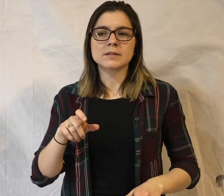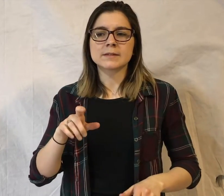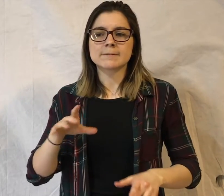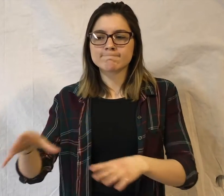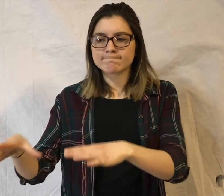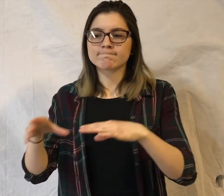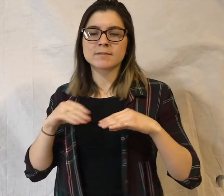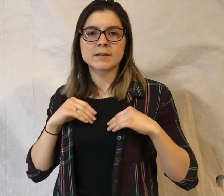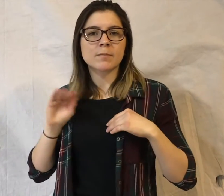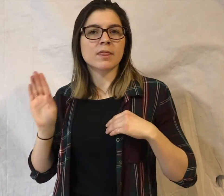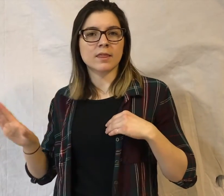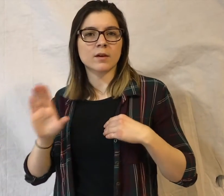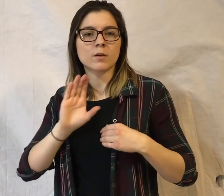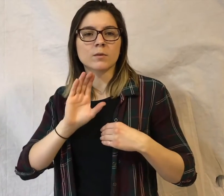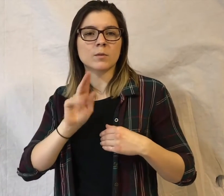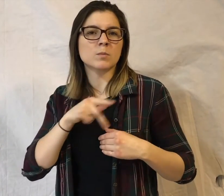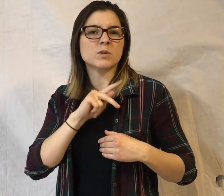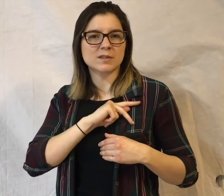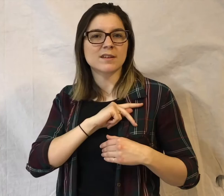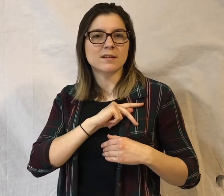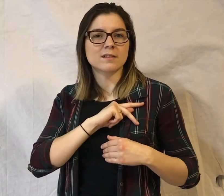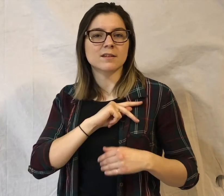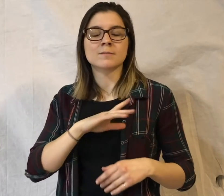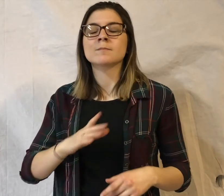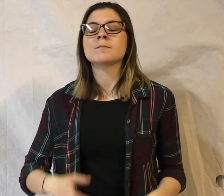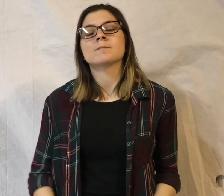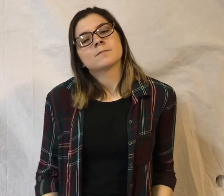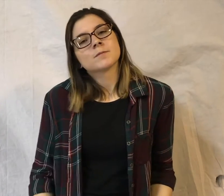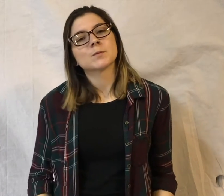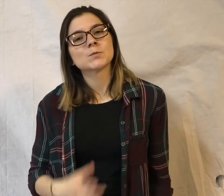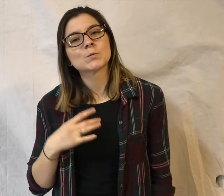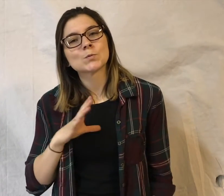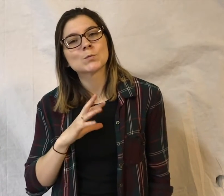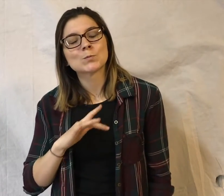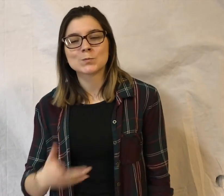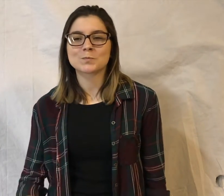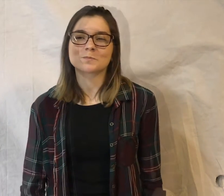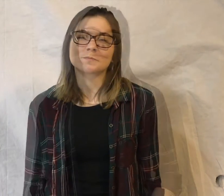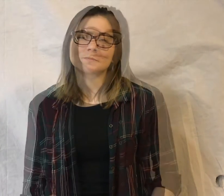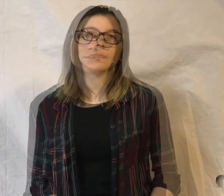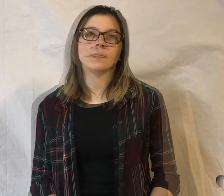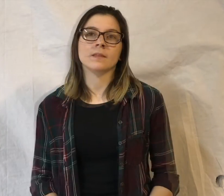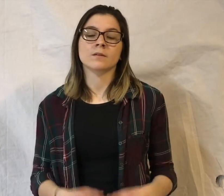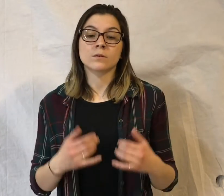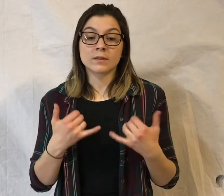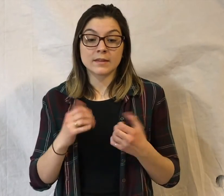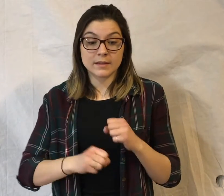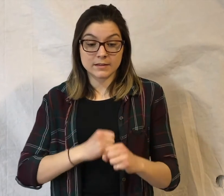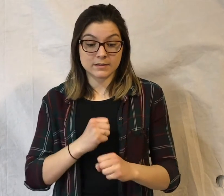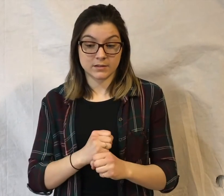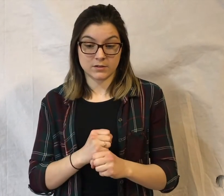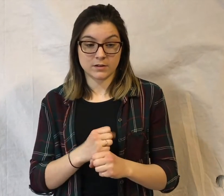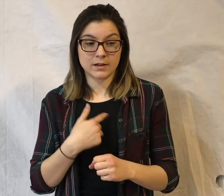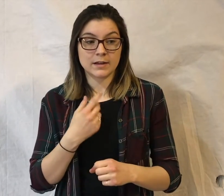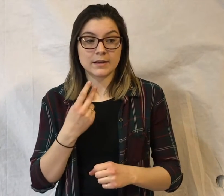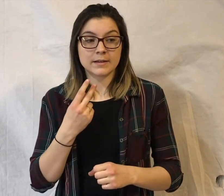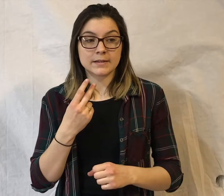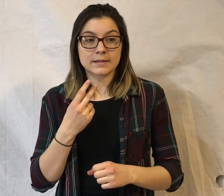and I accept their personality and become like them. So it's pretty cool. So this year I'm really excited for